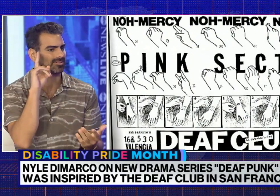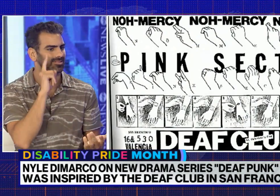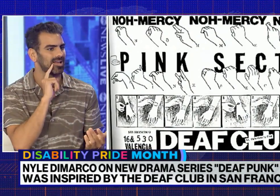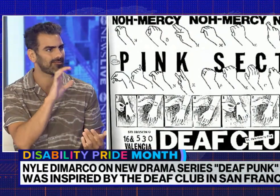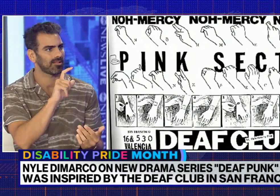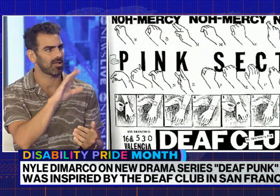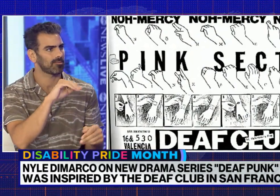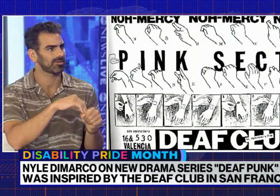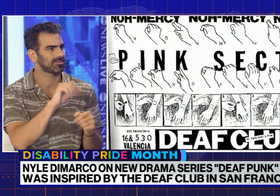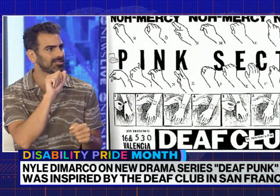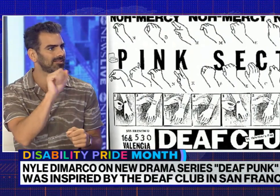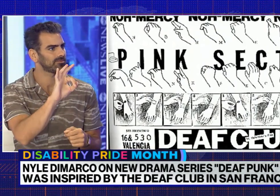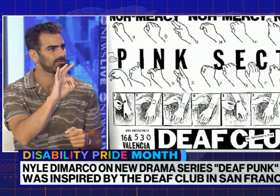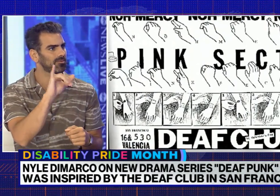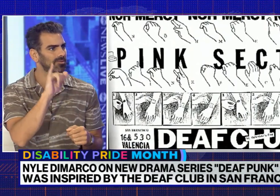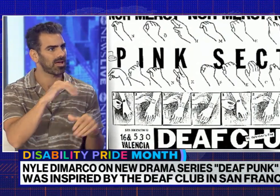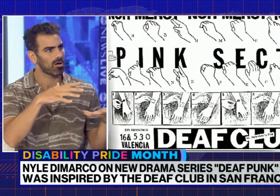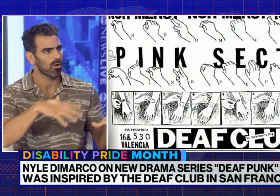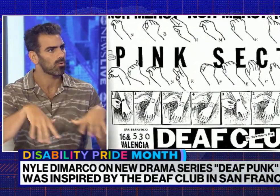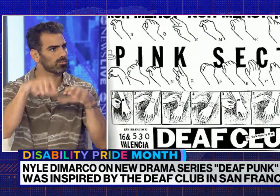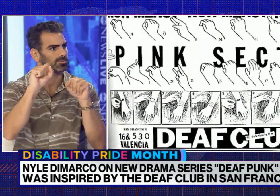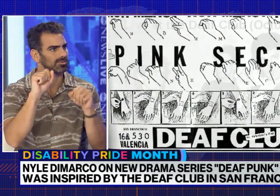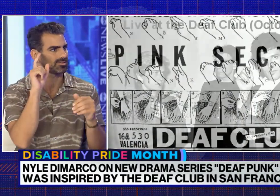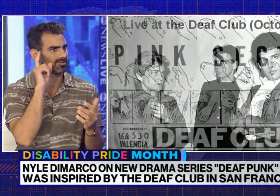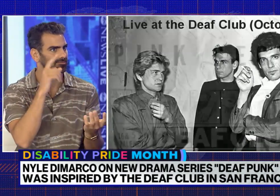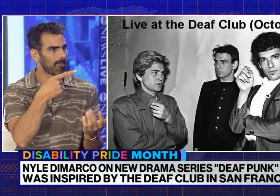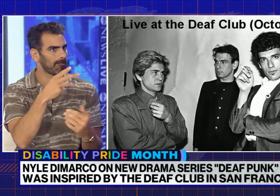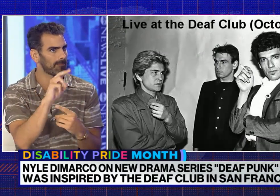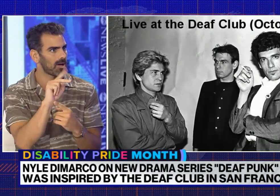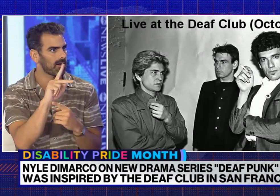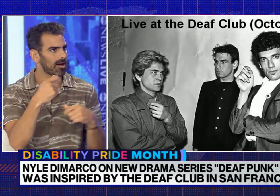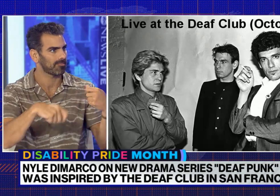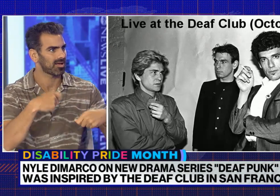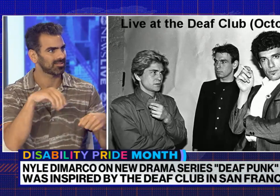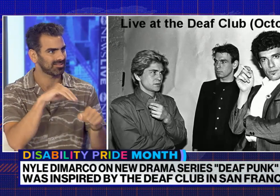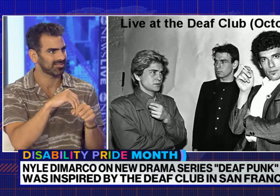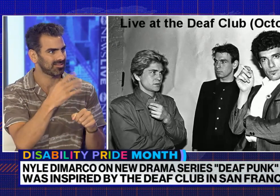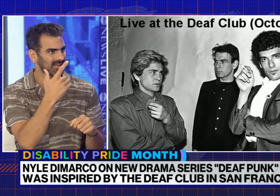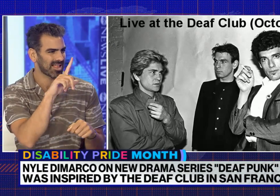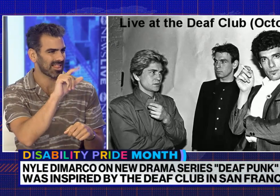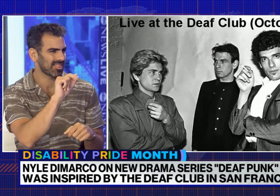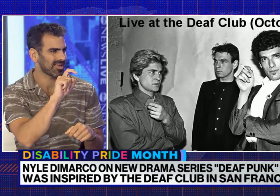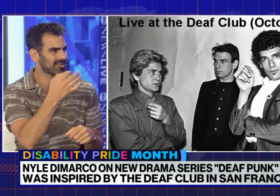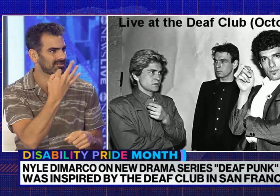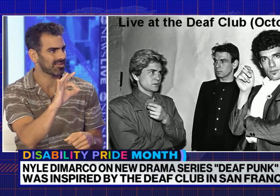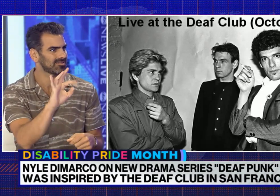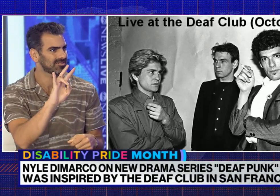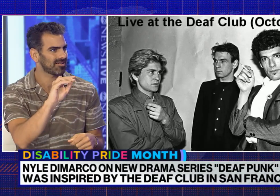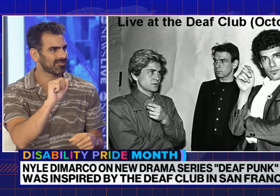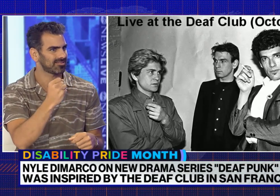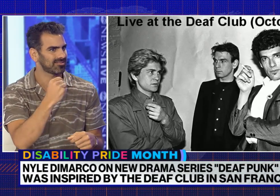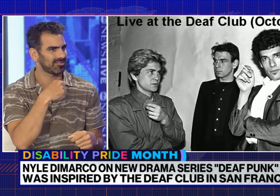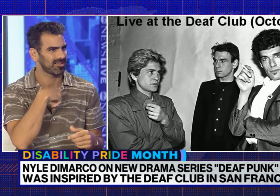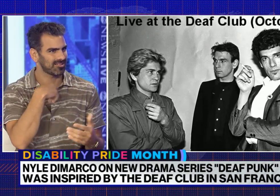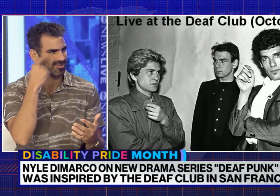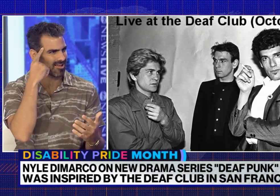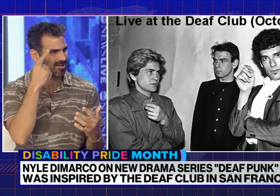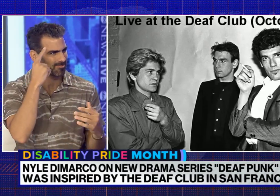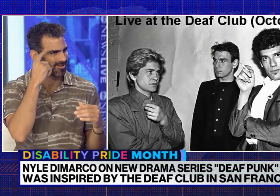was often passed down through tradition about a deaf club in San Francisco that would host deaf, or would host punk bands,